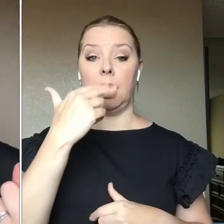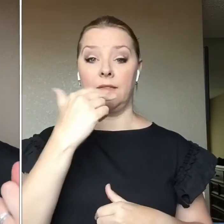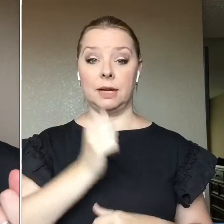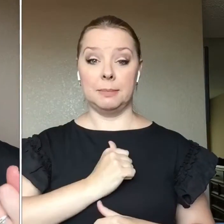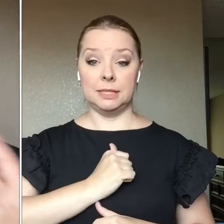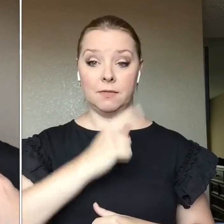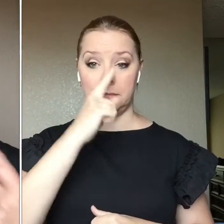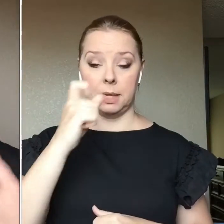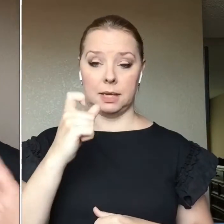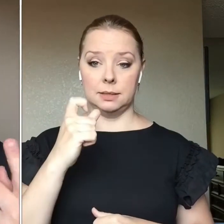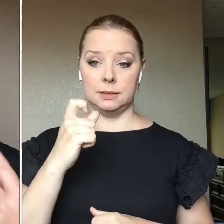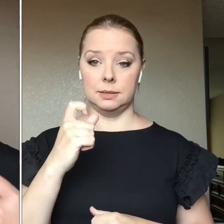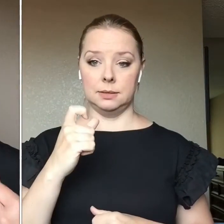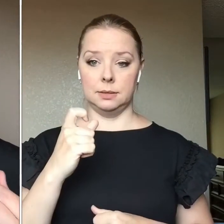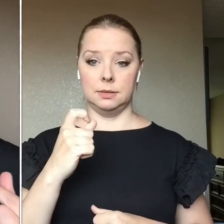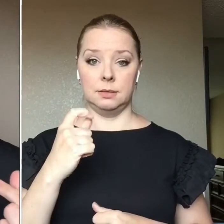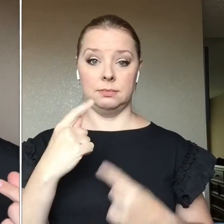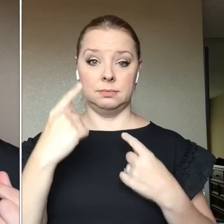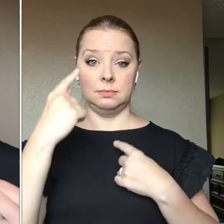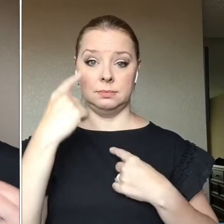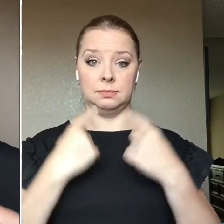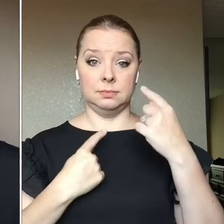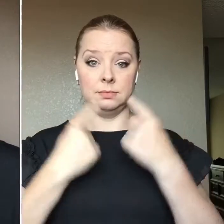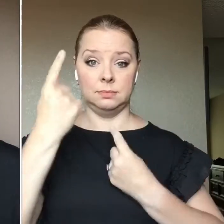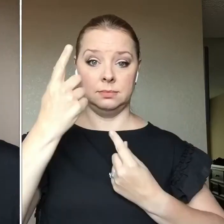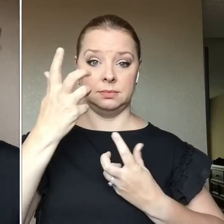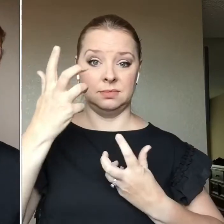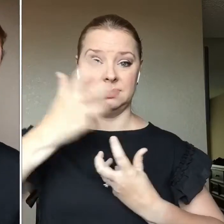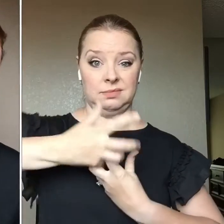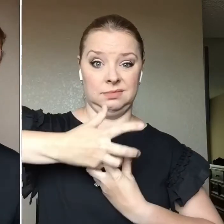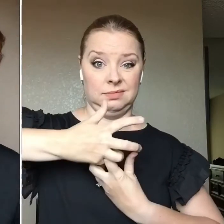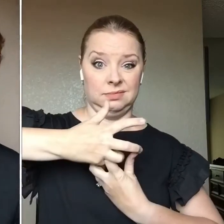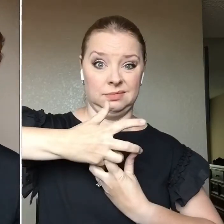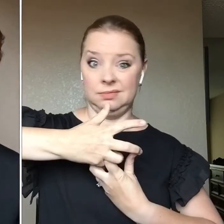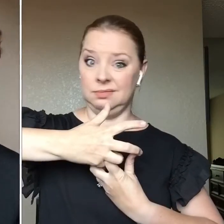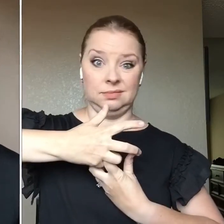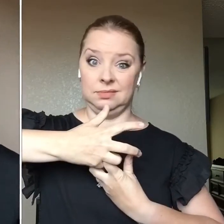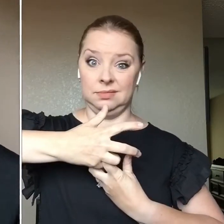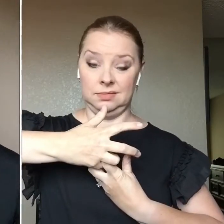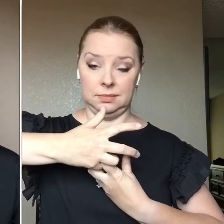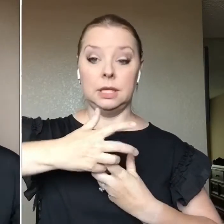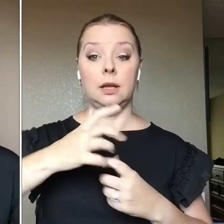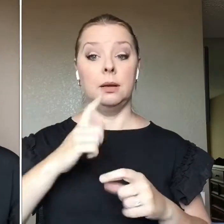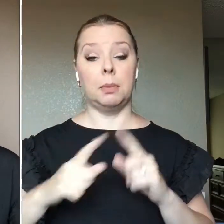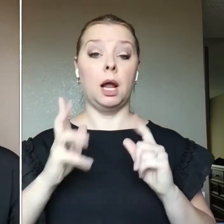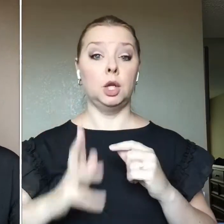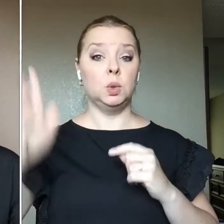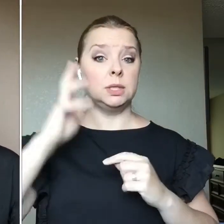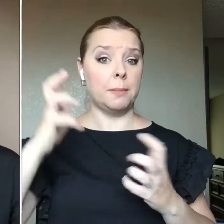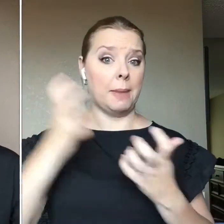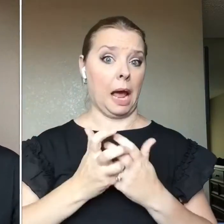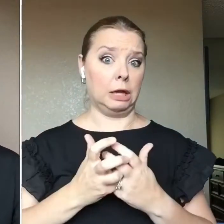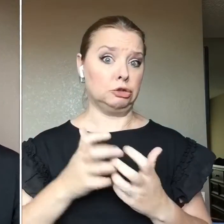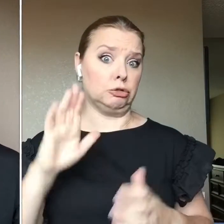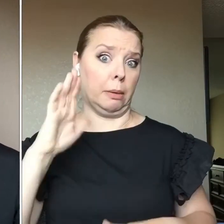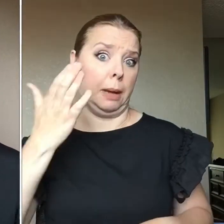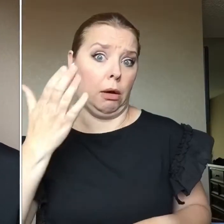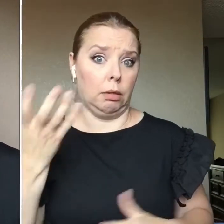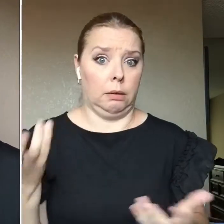what a color match this is not at the moment But it used to be apparently at some point in time But that's